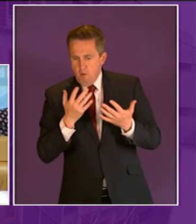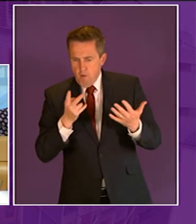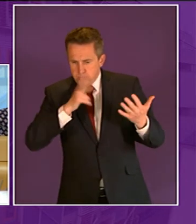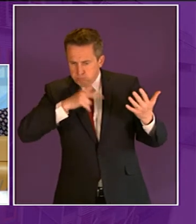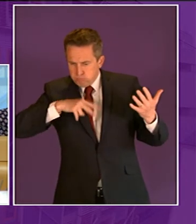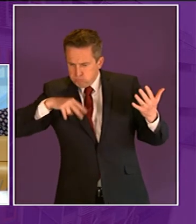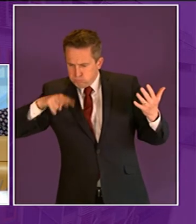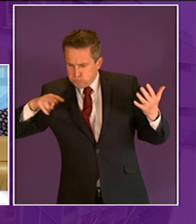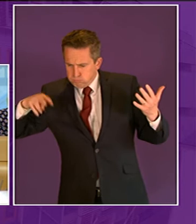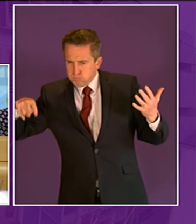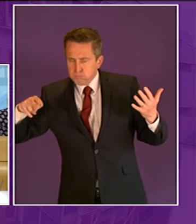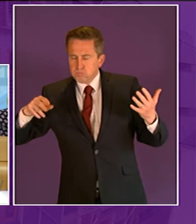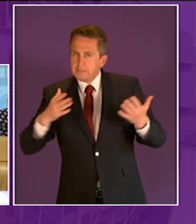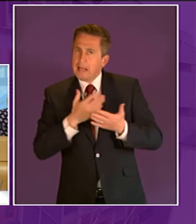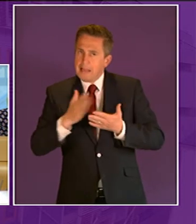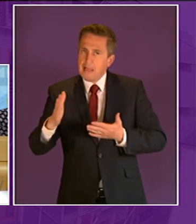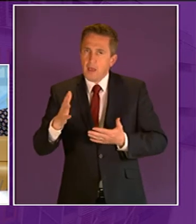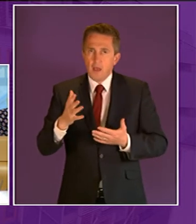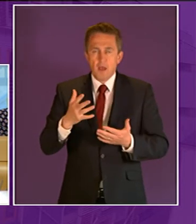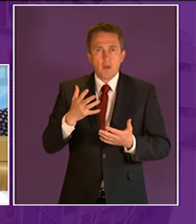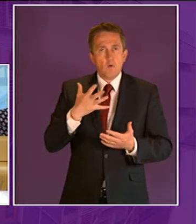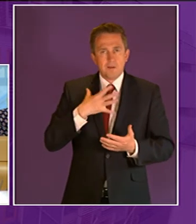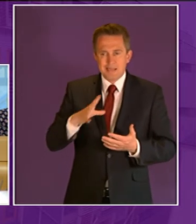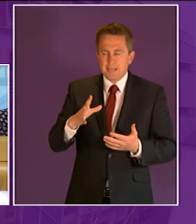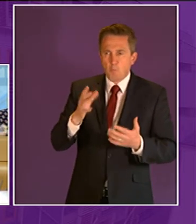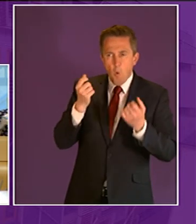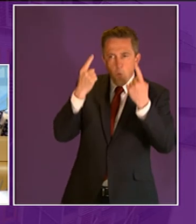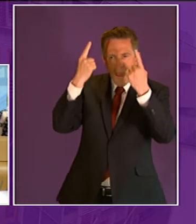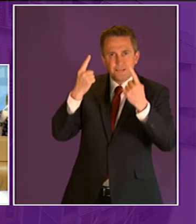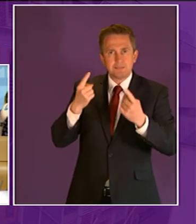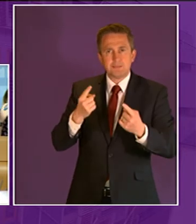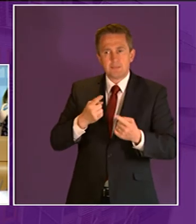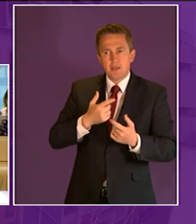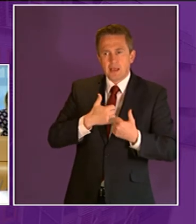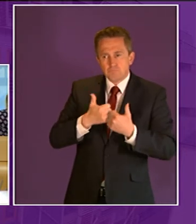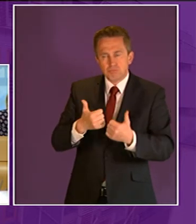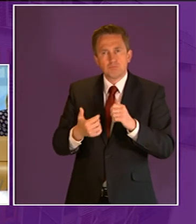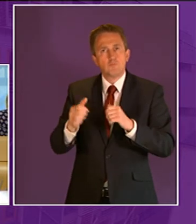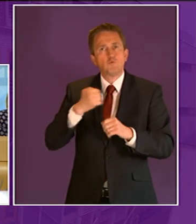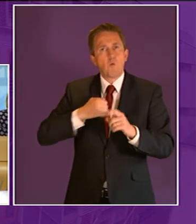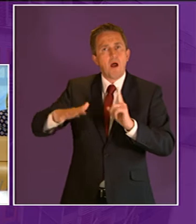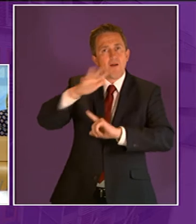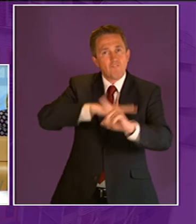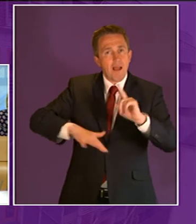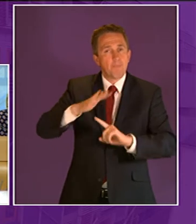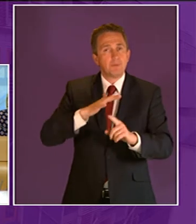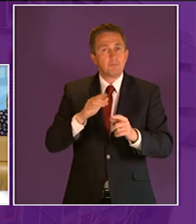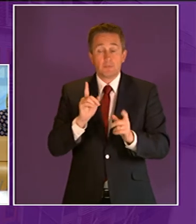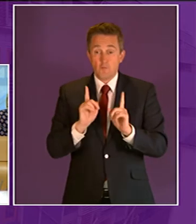has been the need to develop an empathy and ethic of care towards the environment and this is a crucial point as attitude and ultimately behavioral change